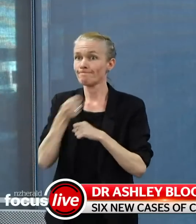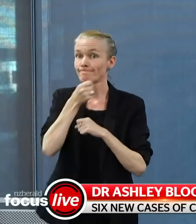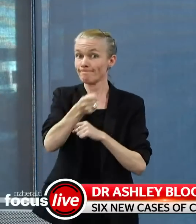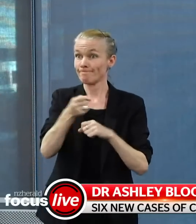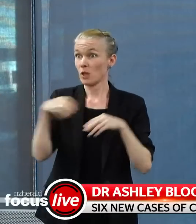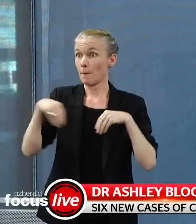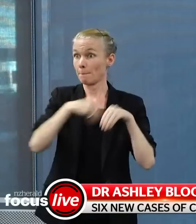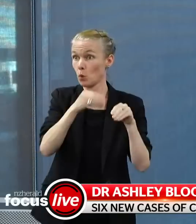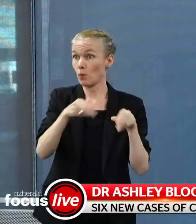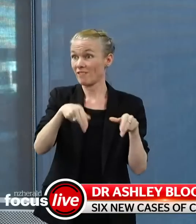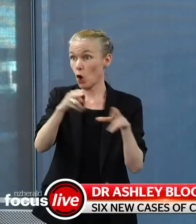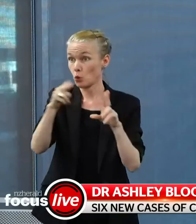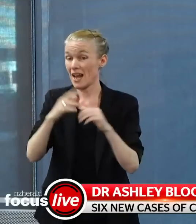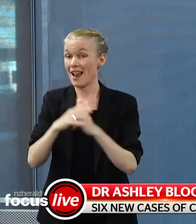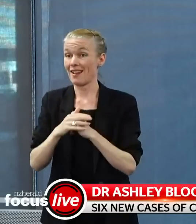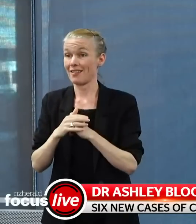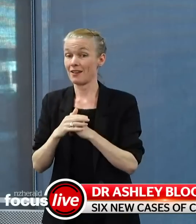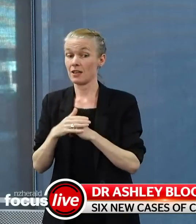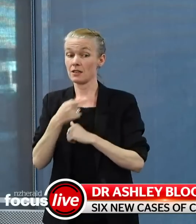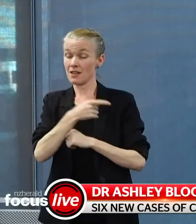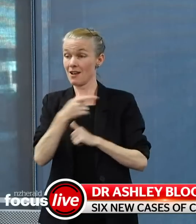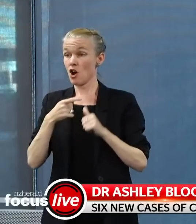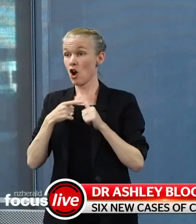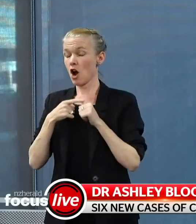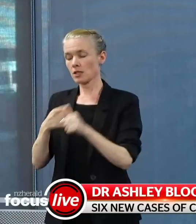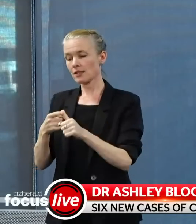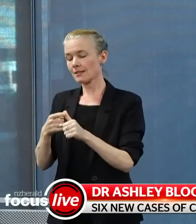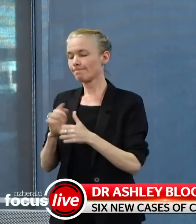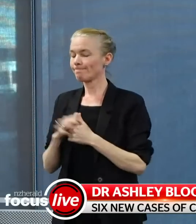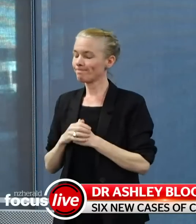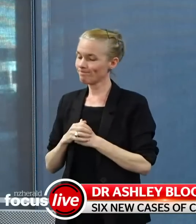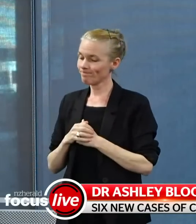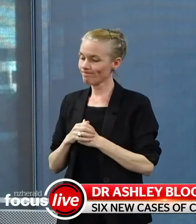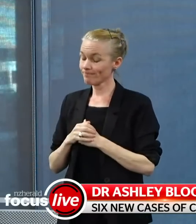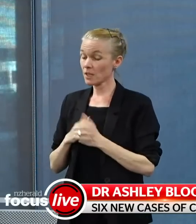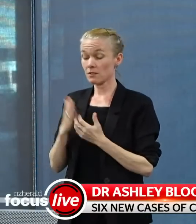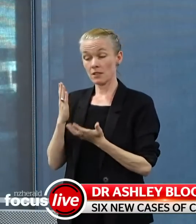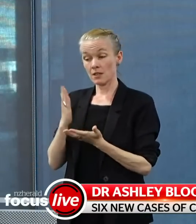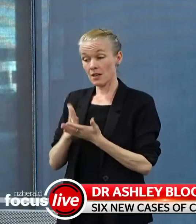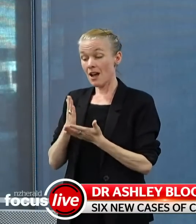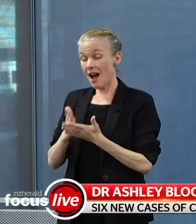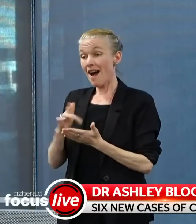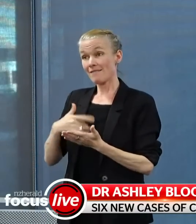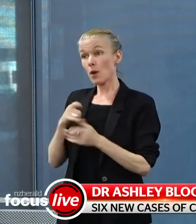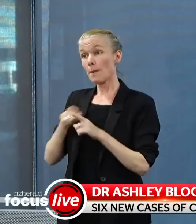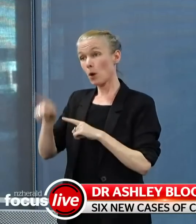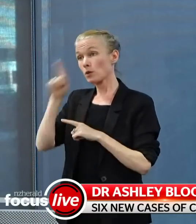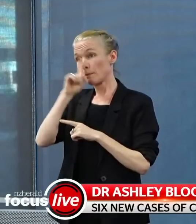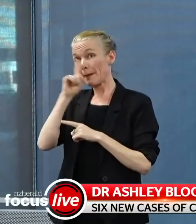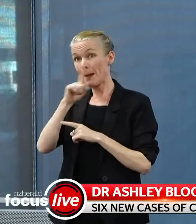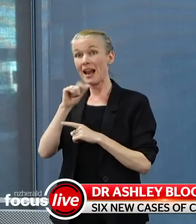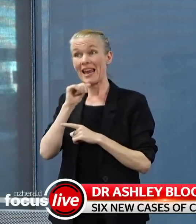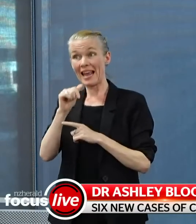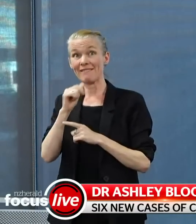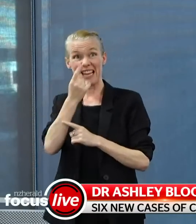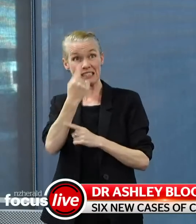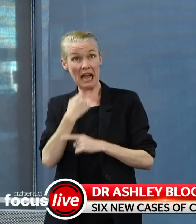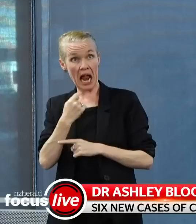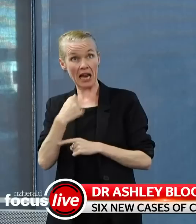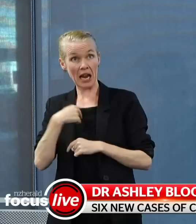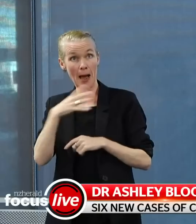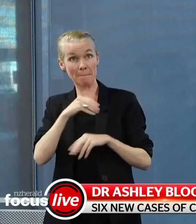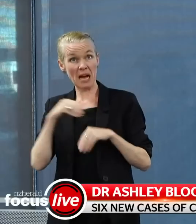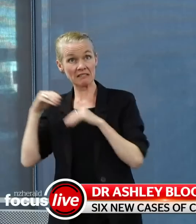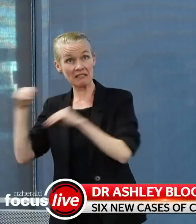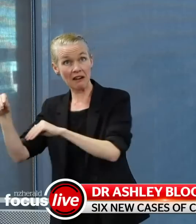that requires a high level of trust. Um, I think the vast majority of people do self-isolate, there's no doubt about that in my mind.